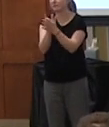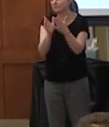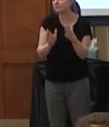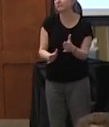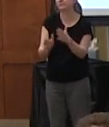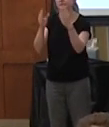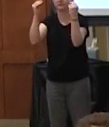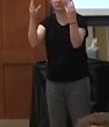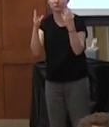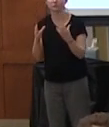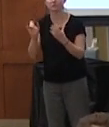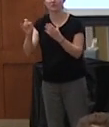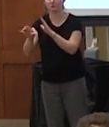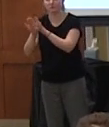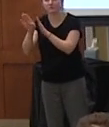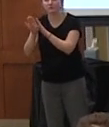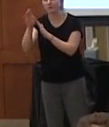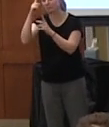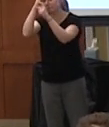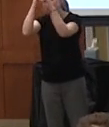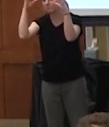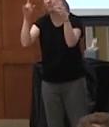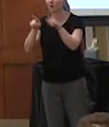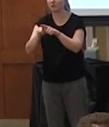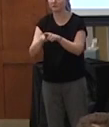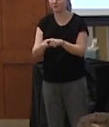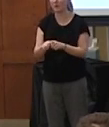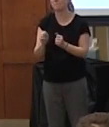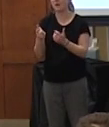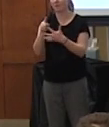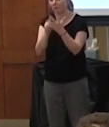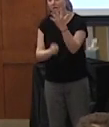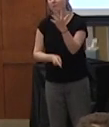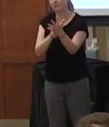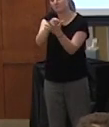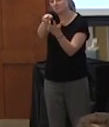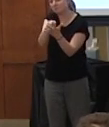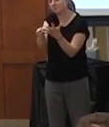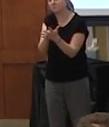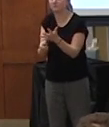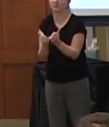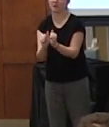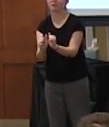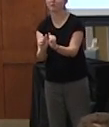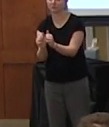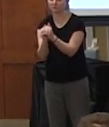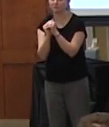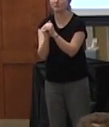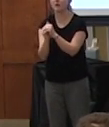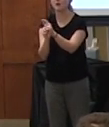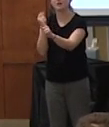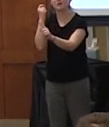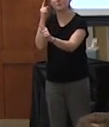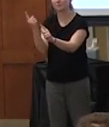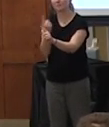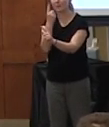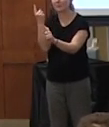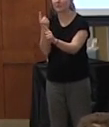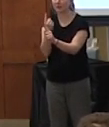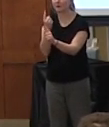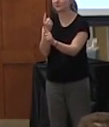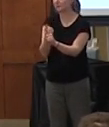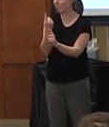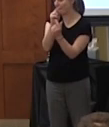educators it should be a multi-disciplinary effort there um but it's always this simple